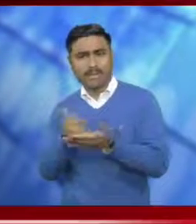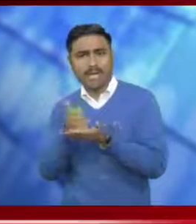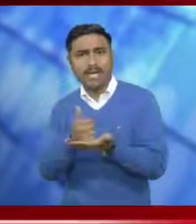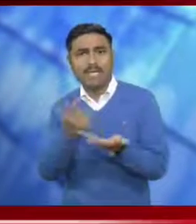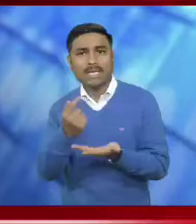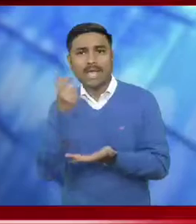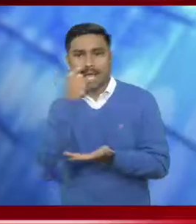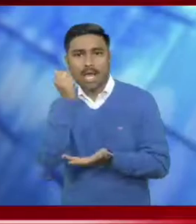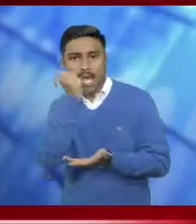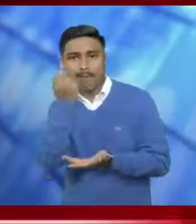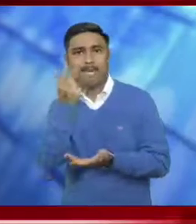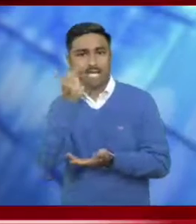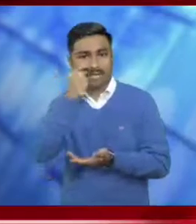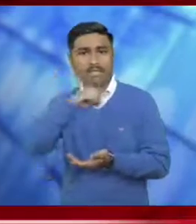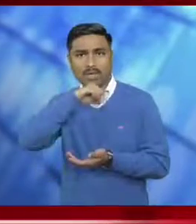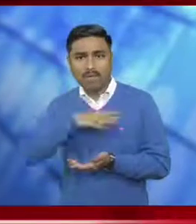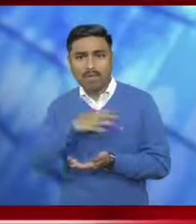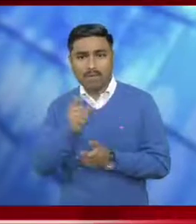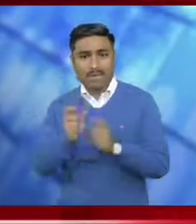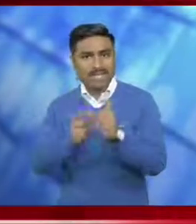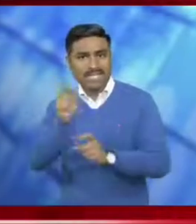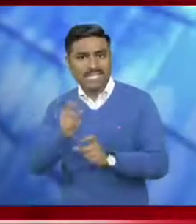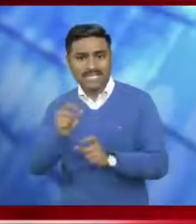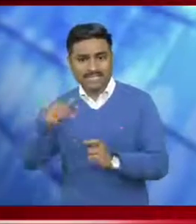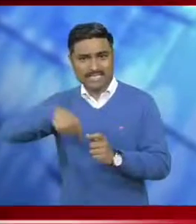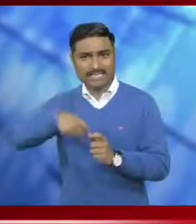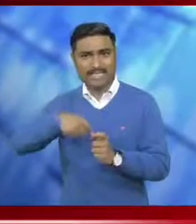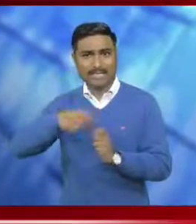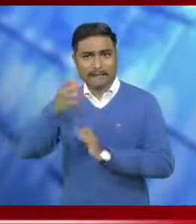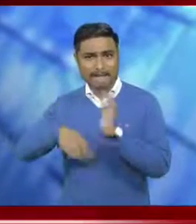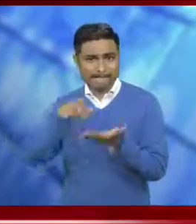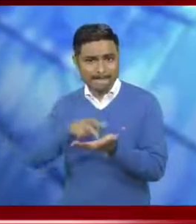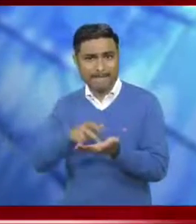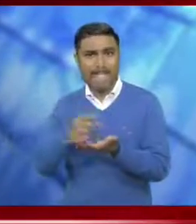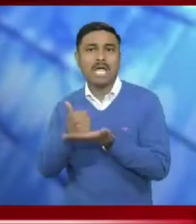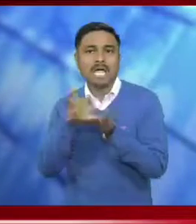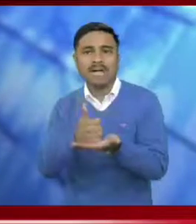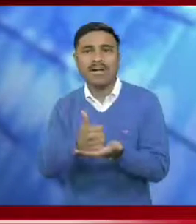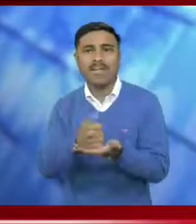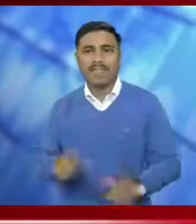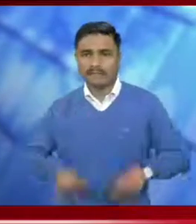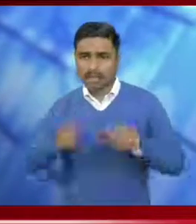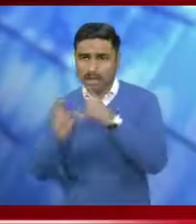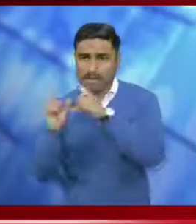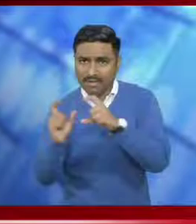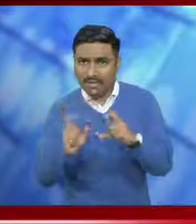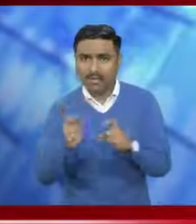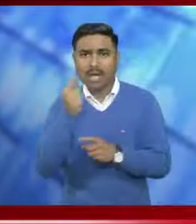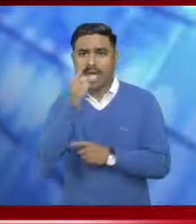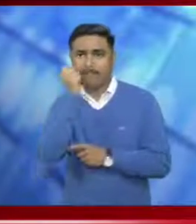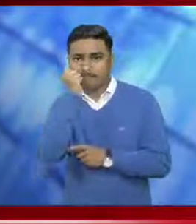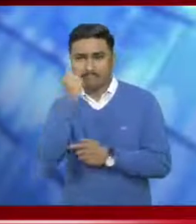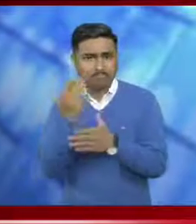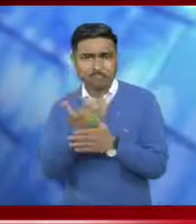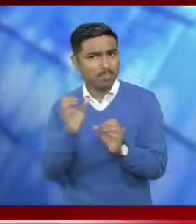focusing on the welfare and to empower the women and adolescent girls of Sikkim, also to ensure quality